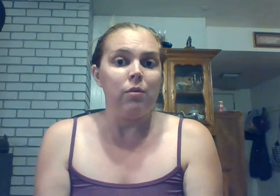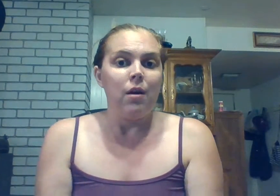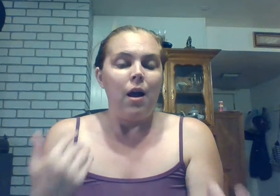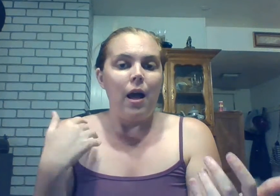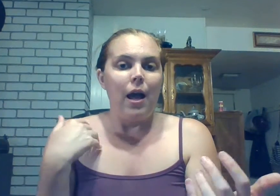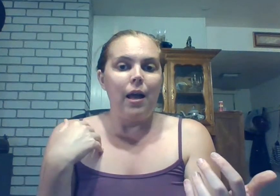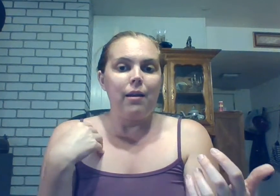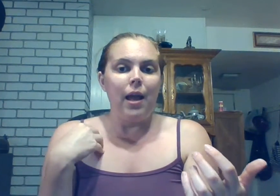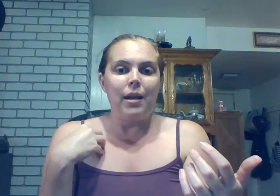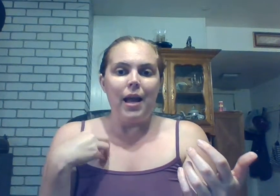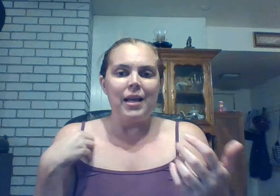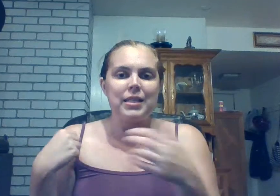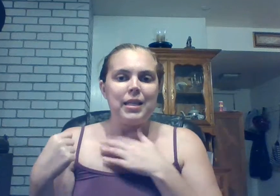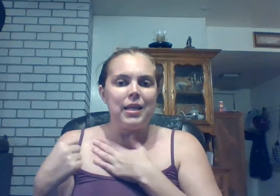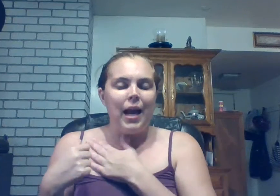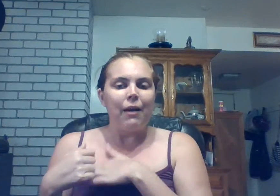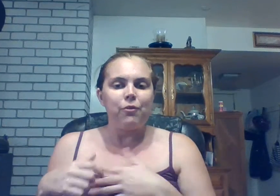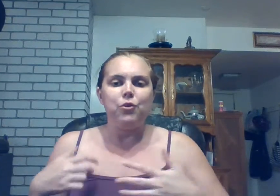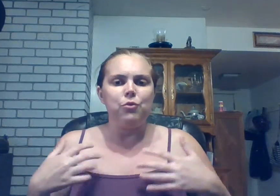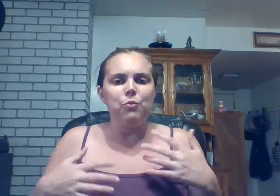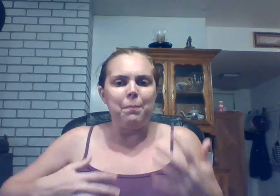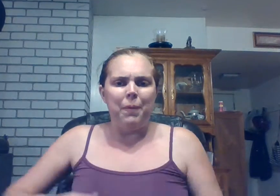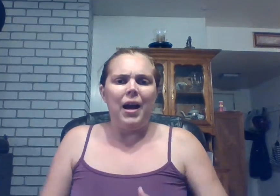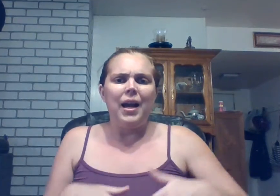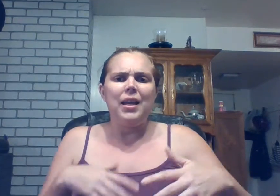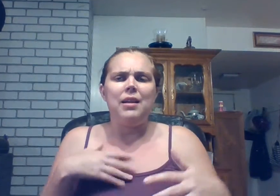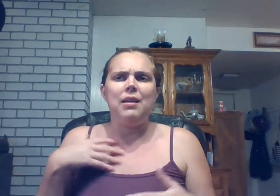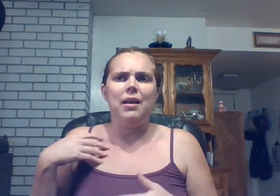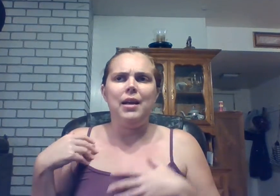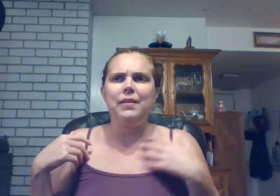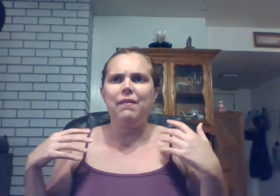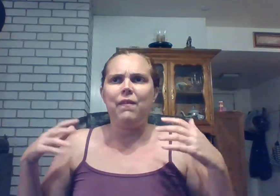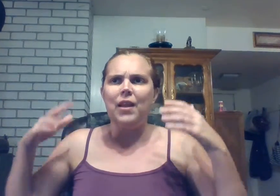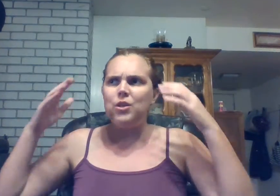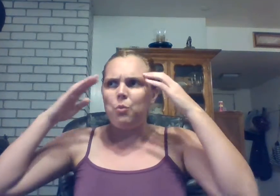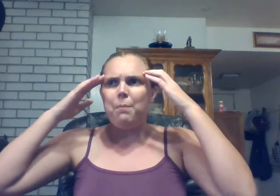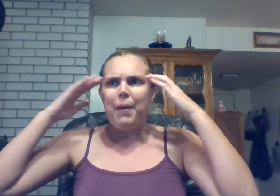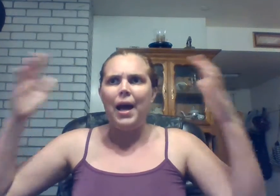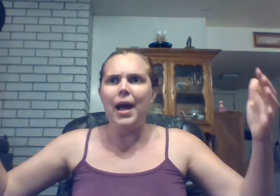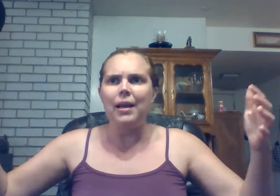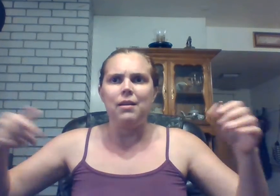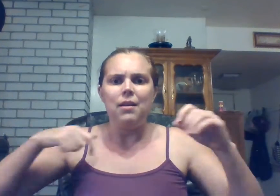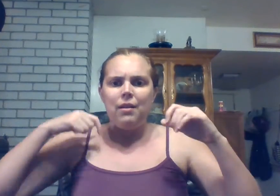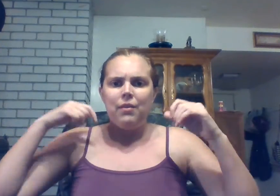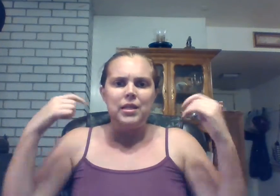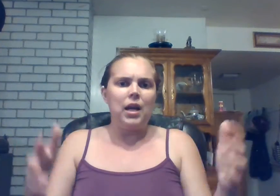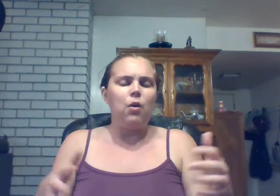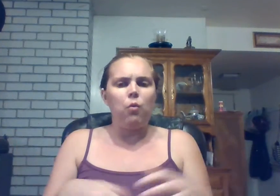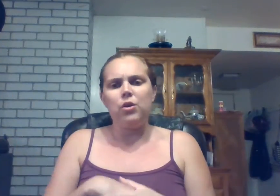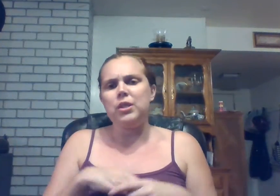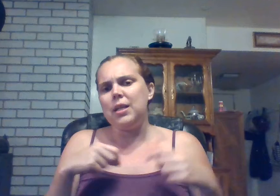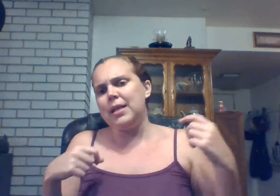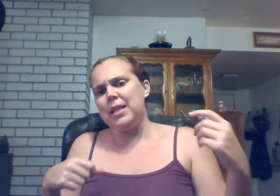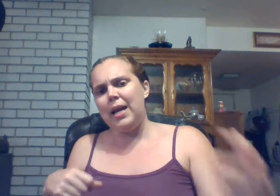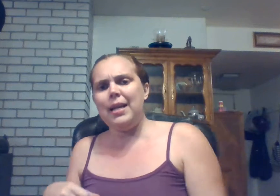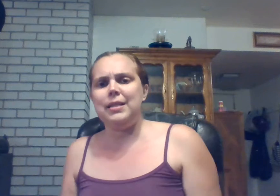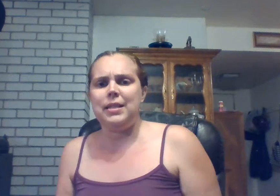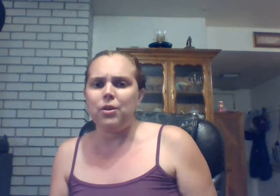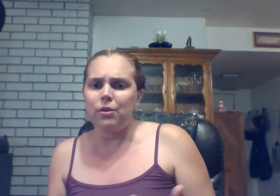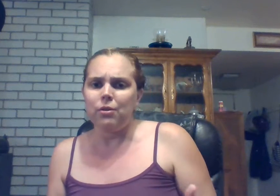and and as the afternoon went by and as things went bad and things got worse and i sat and had dinner